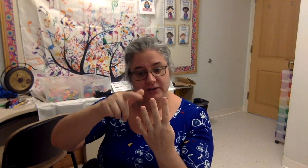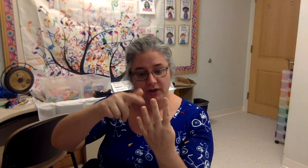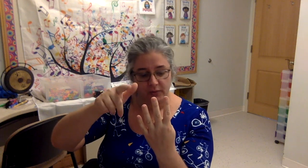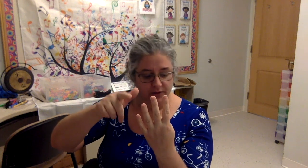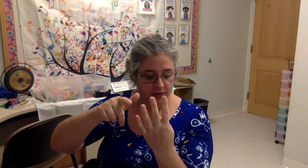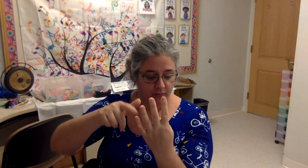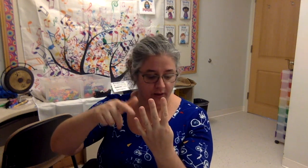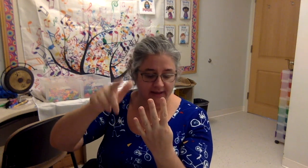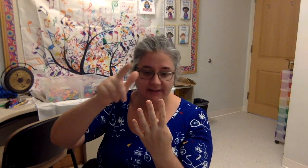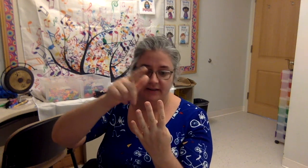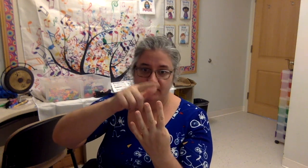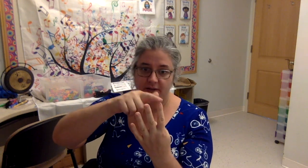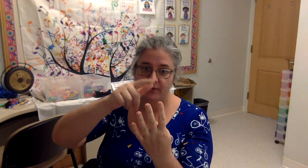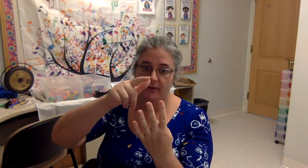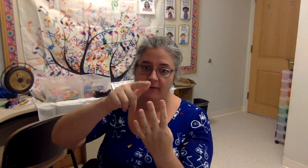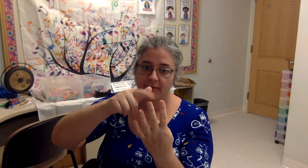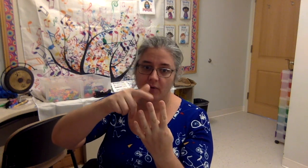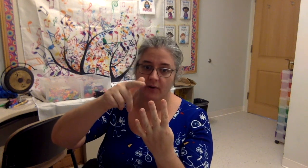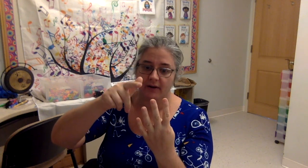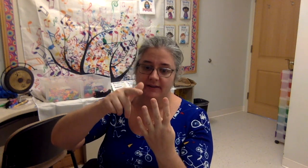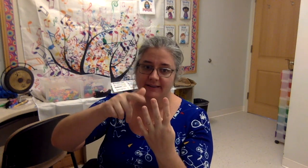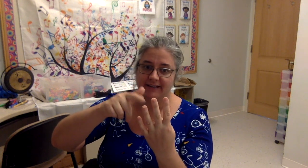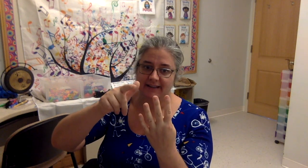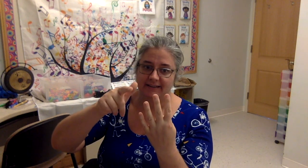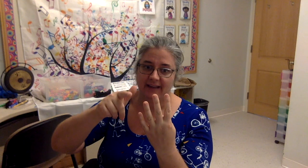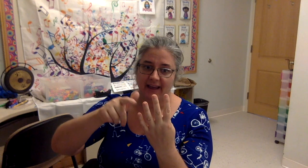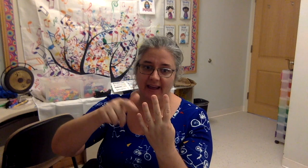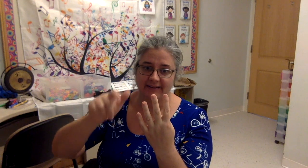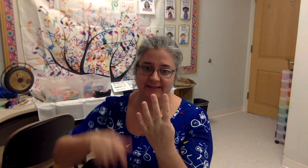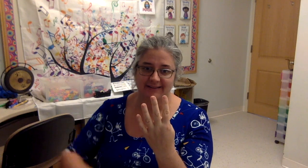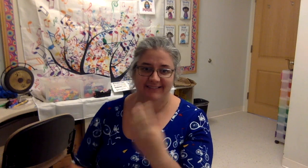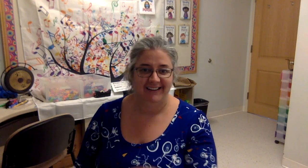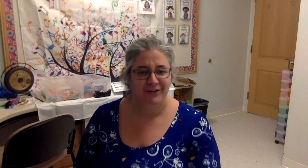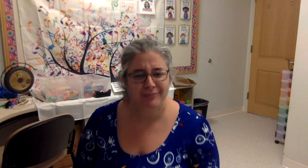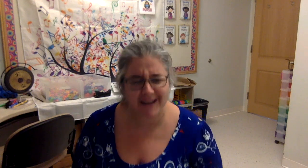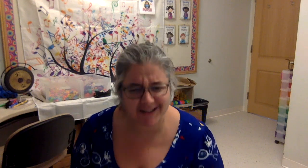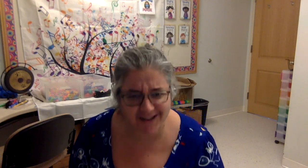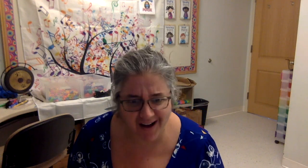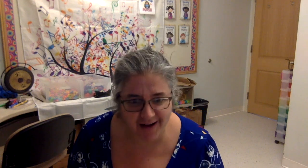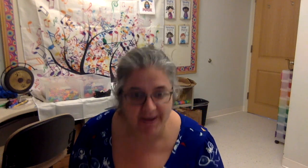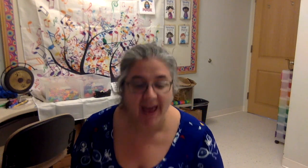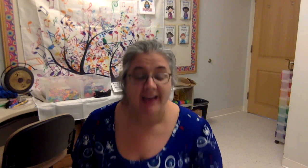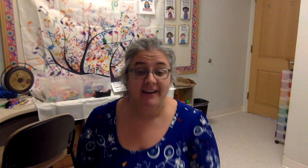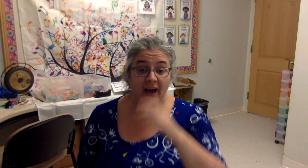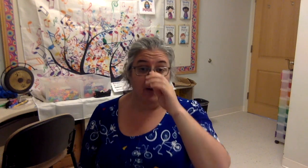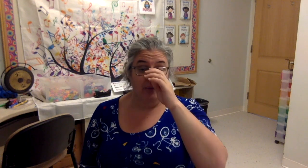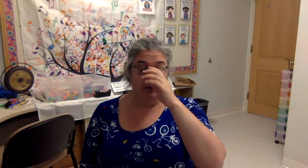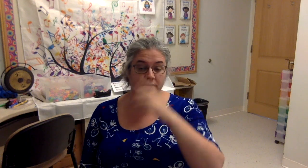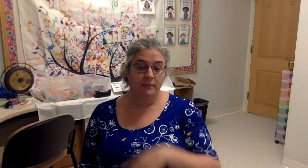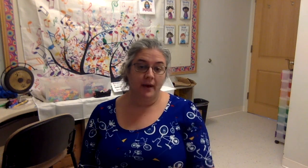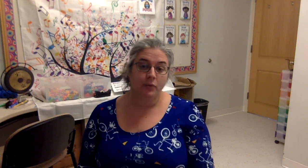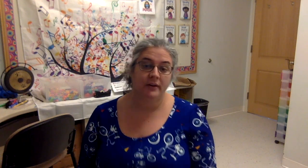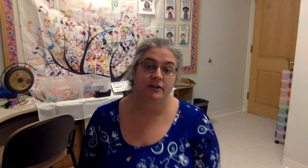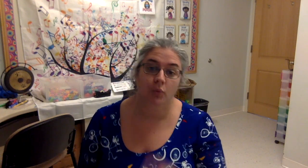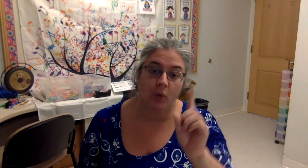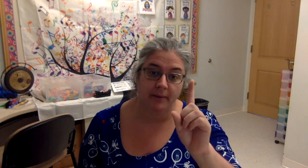don't wait. Two, four, six, eight. Great job! Now I'm going to do one